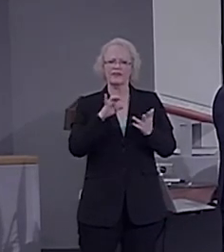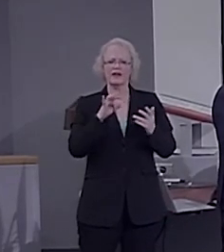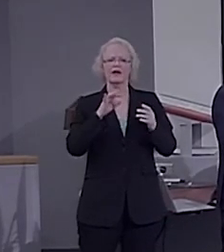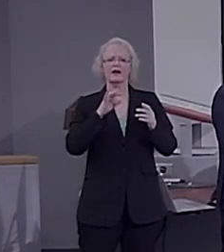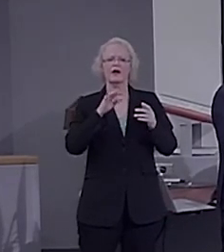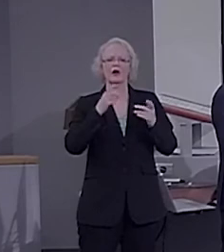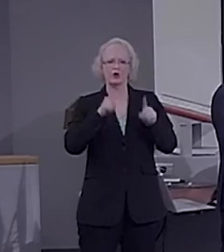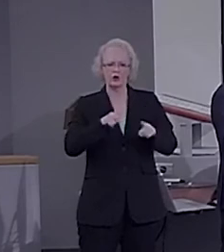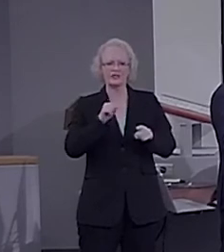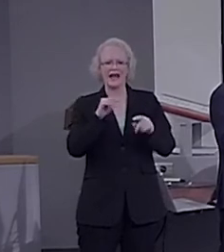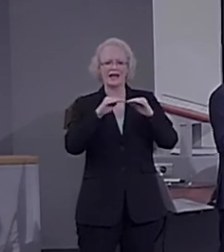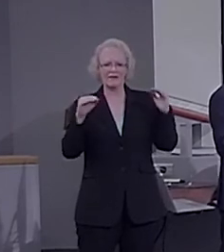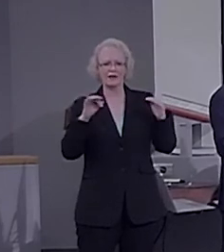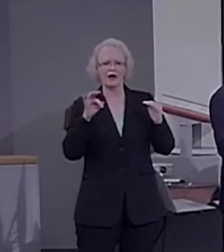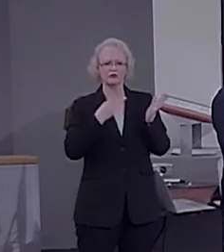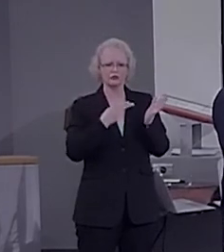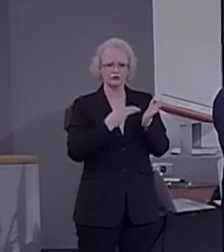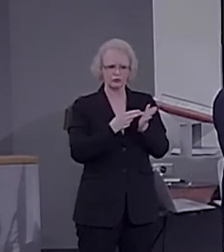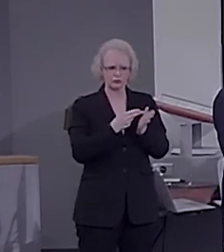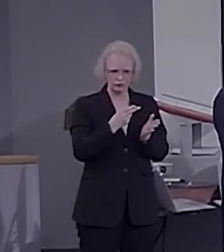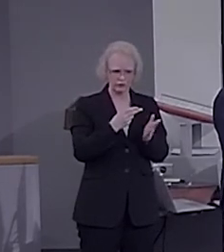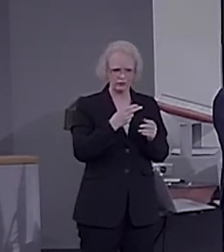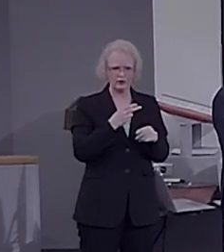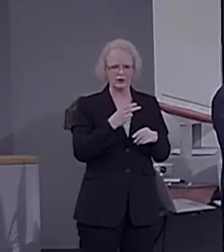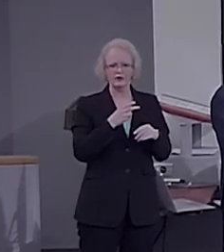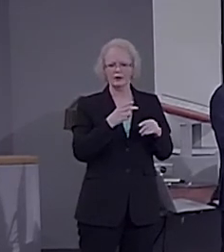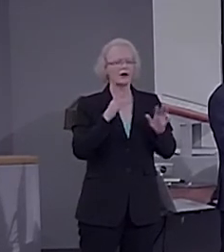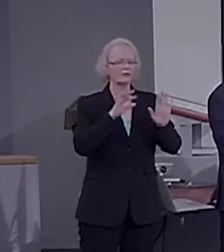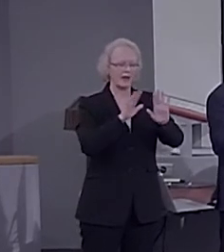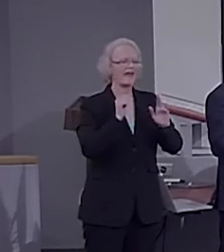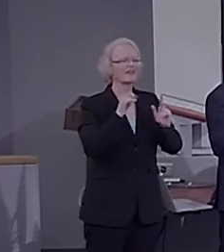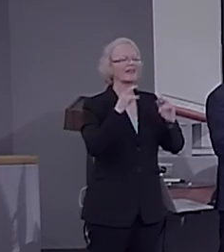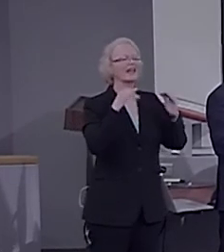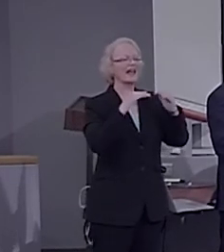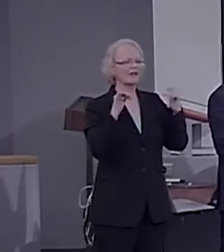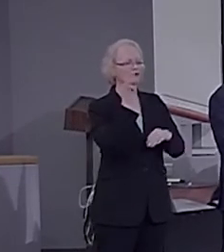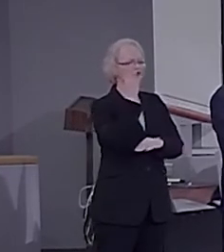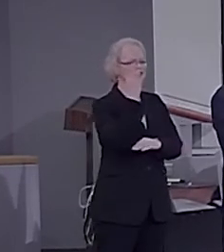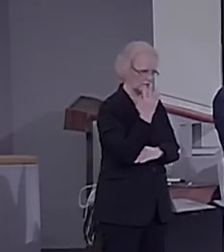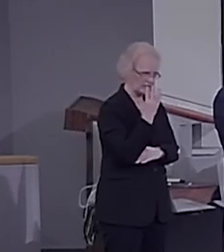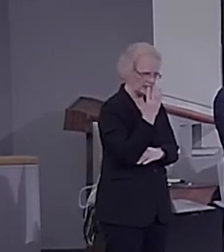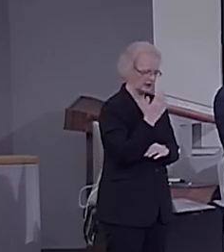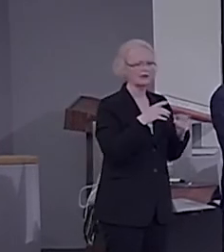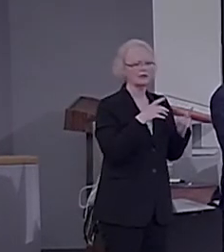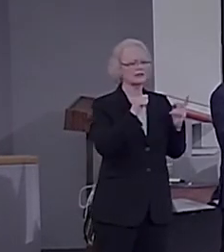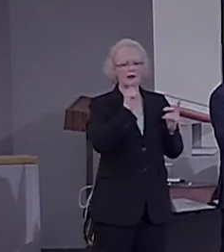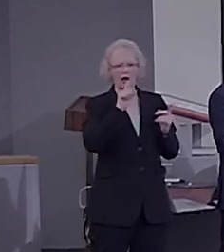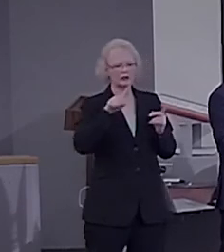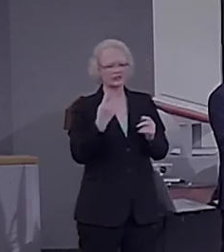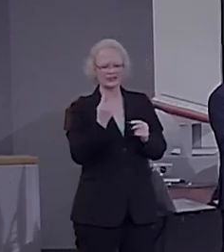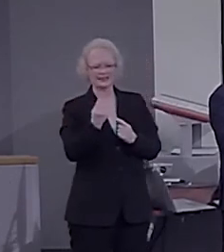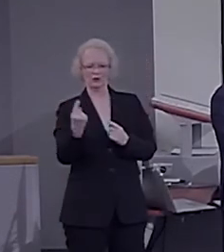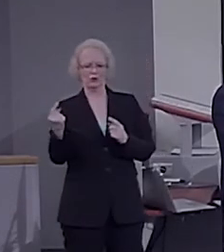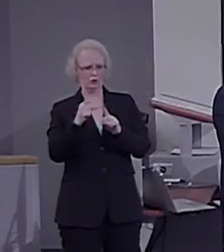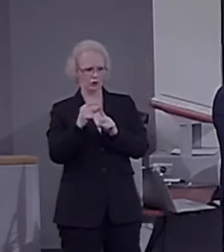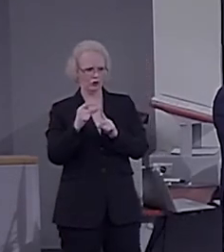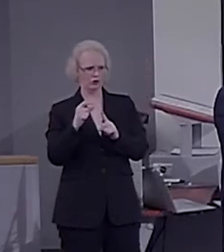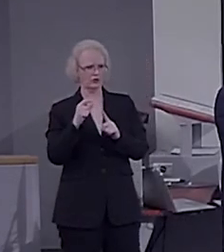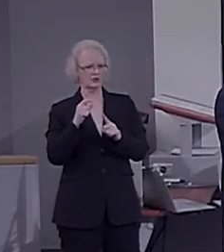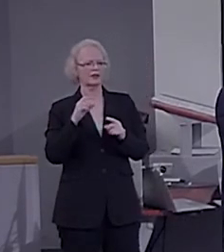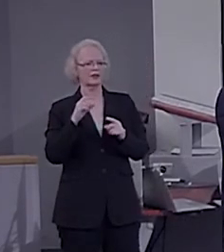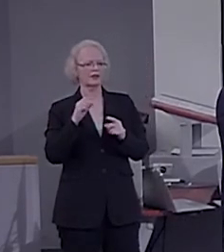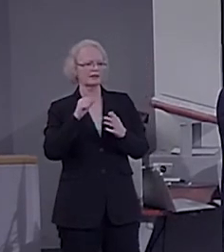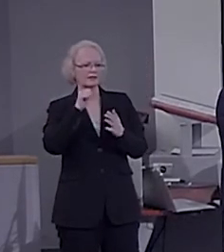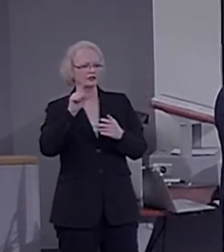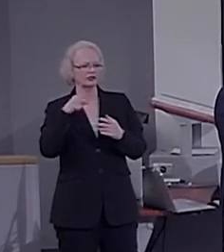Ah. It's not at the level of single words. I think I showed that, that if you try to just make a system that predicts the next word based on the preceding